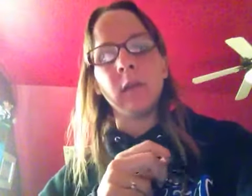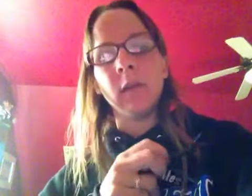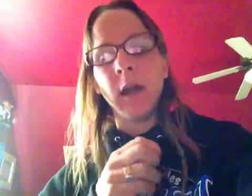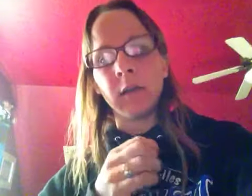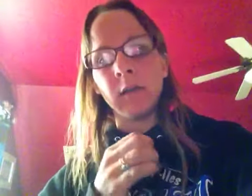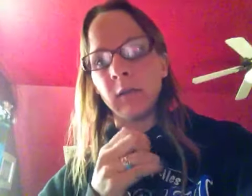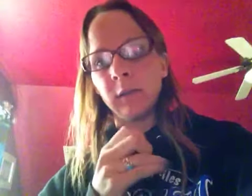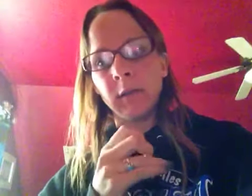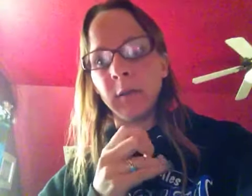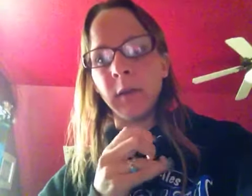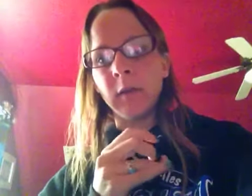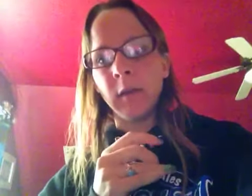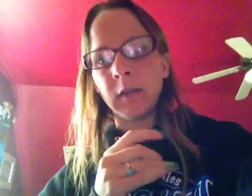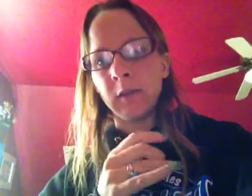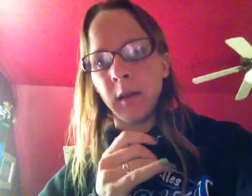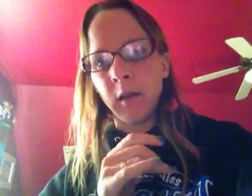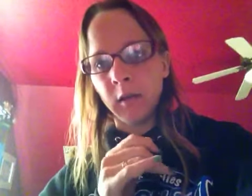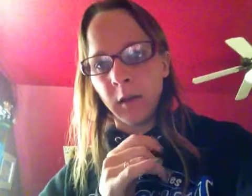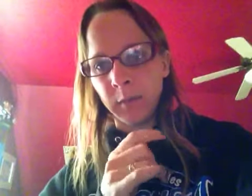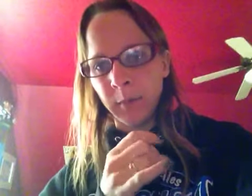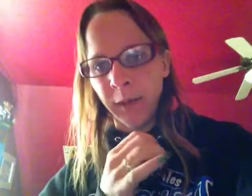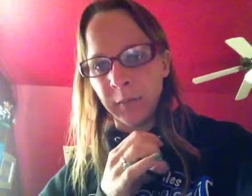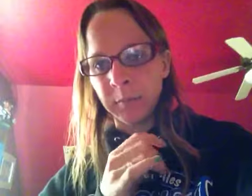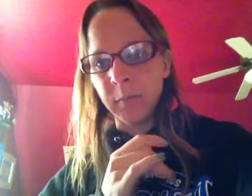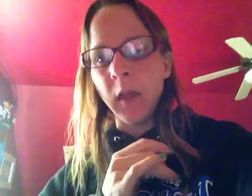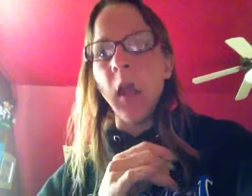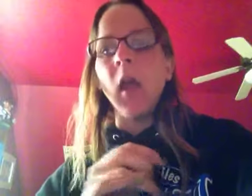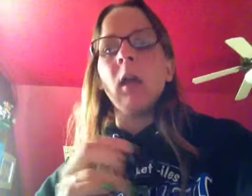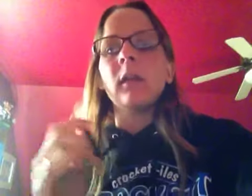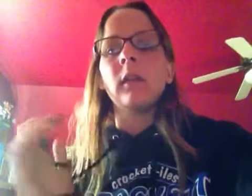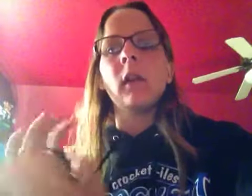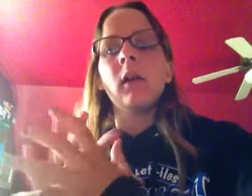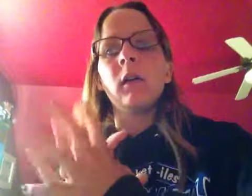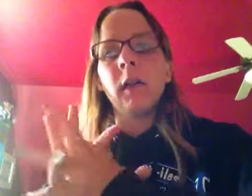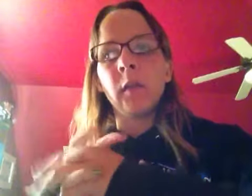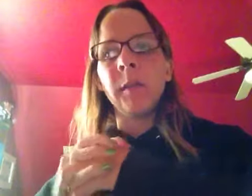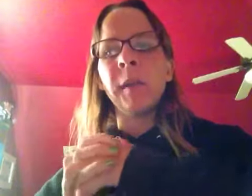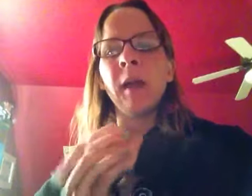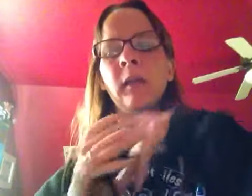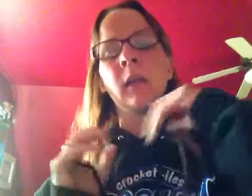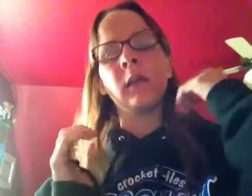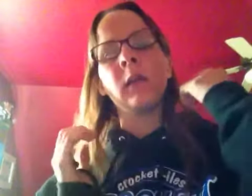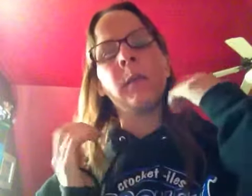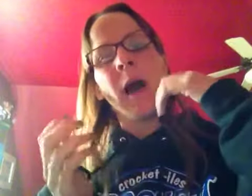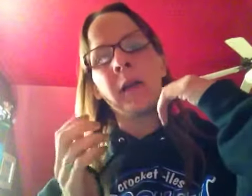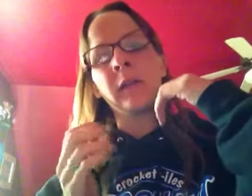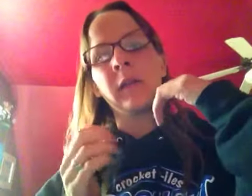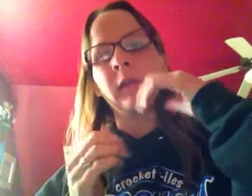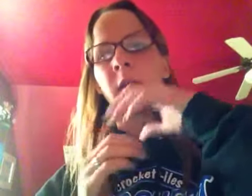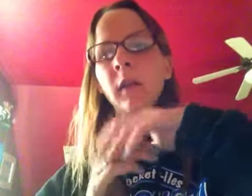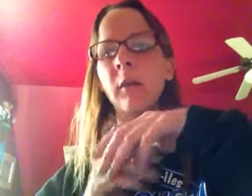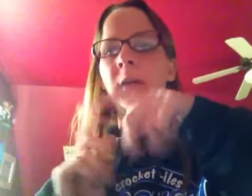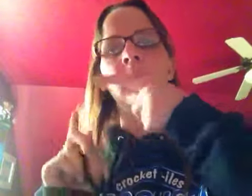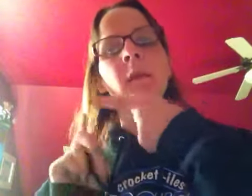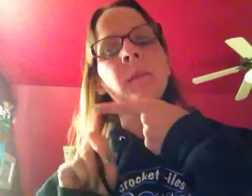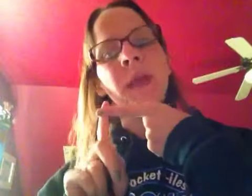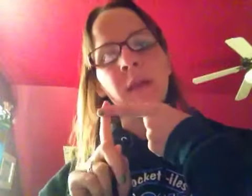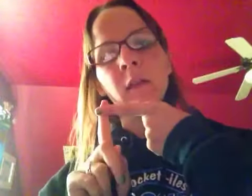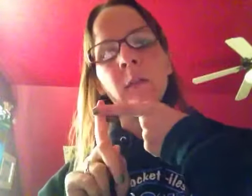store I actually just recently went to yesterday called Color Me Mine. So Color Me Mine is like a little pottery studio where you can paint your